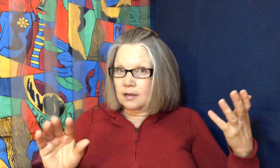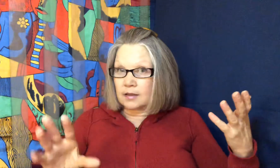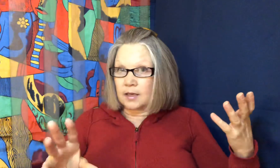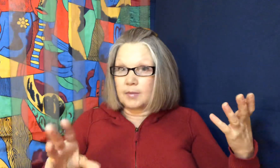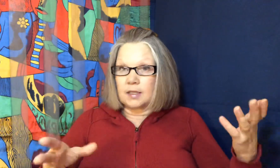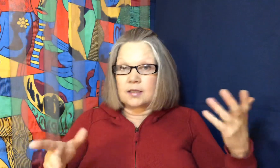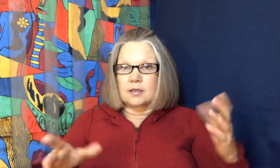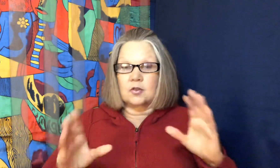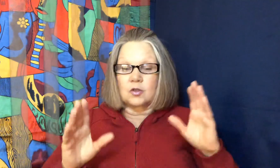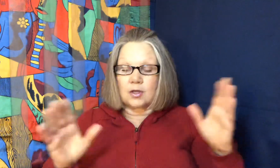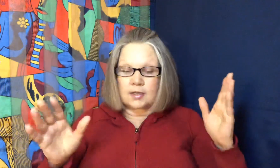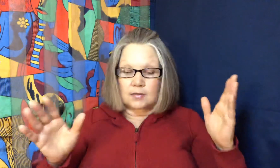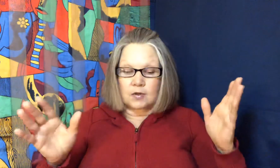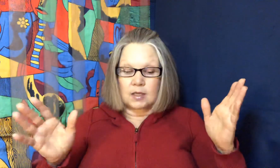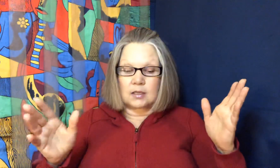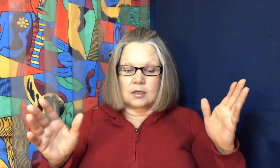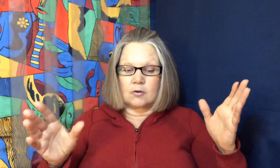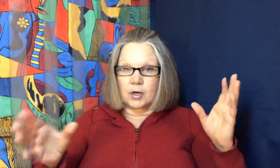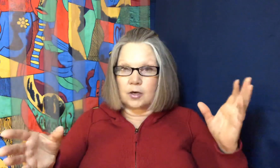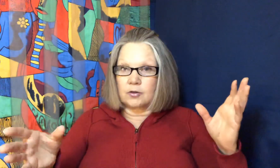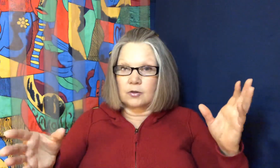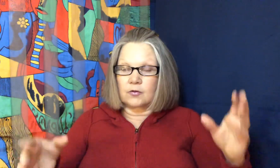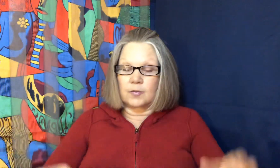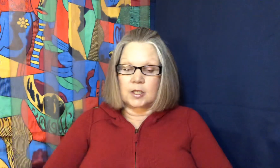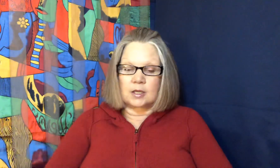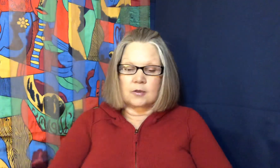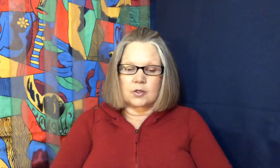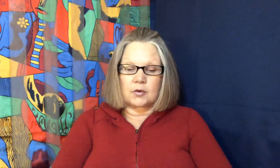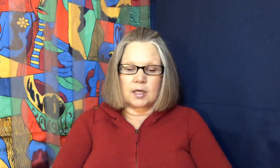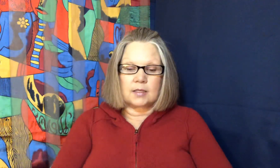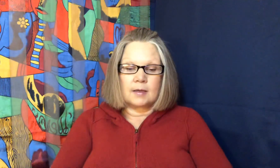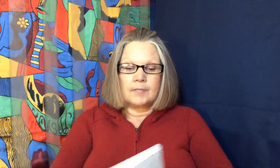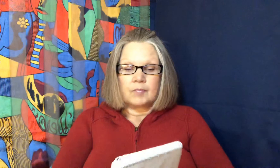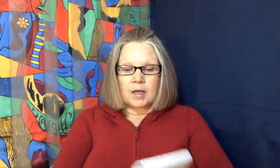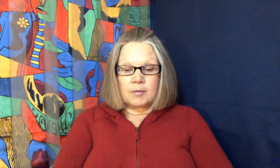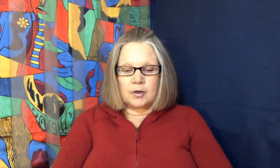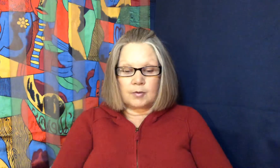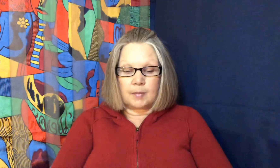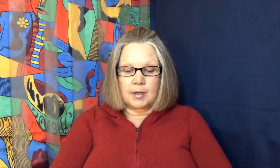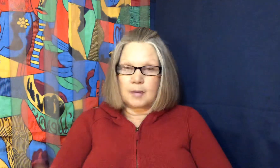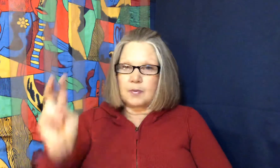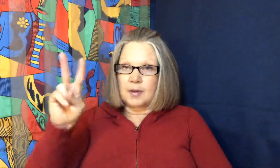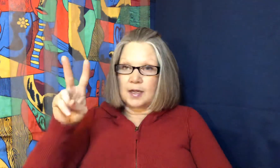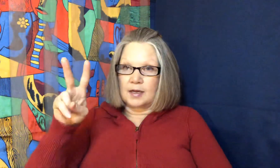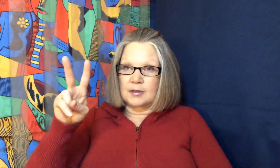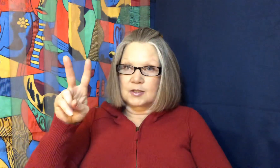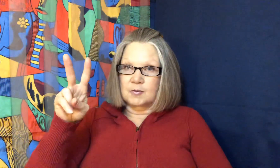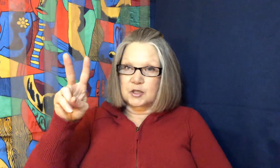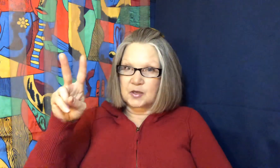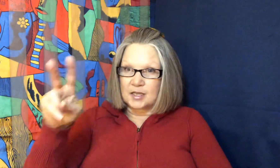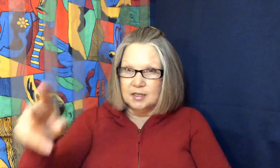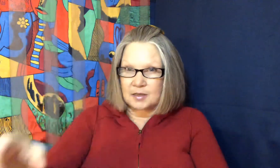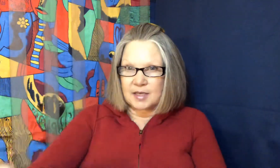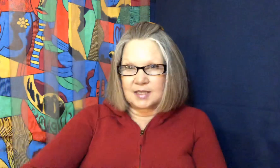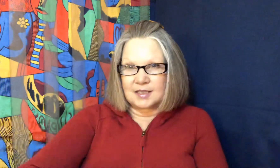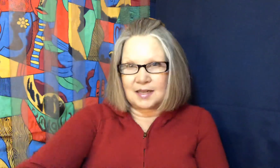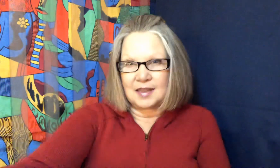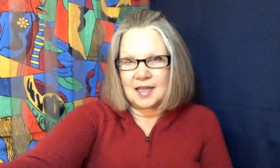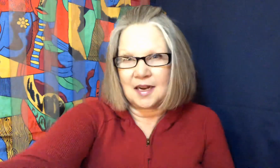that I missed because there's lots of things you know we're here to learn from each other so guys I'm gonna wrap it up and just wish you guys an amazing day thanks